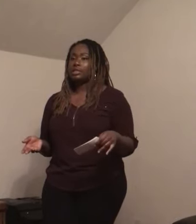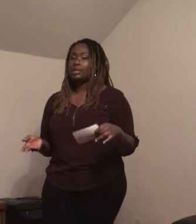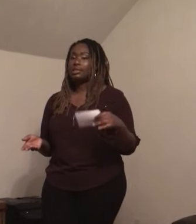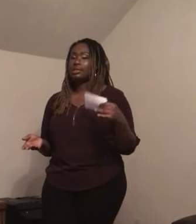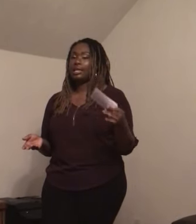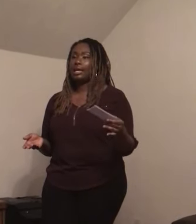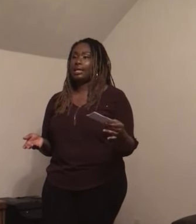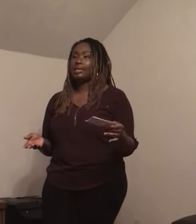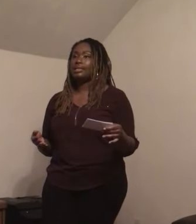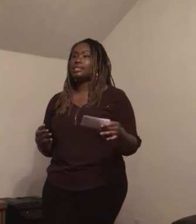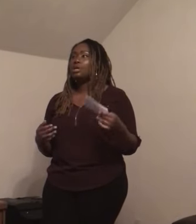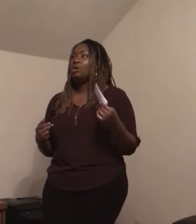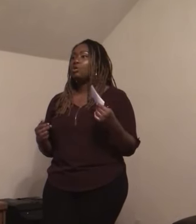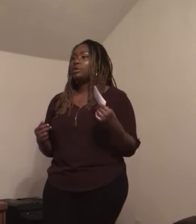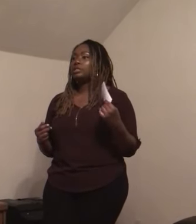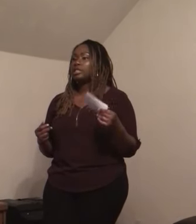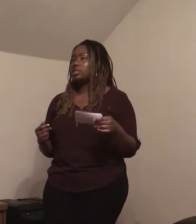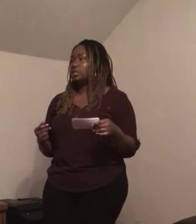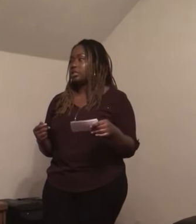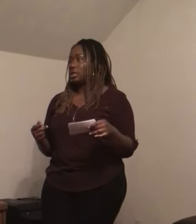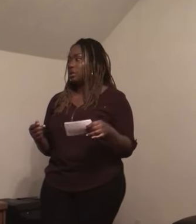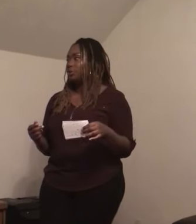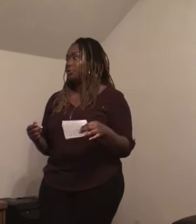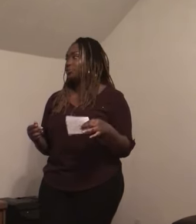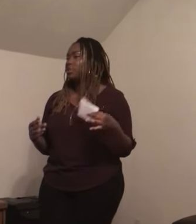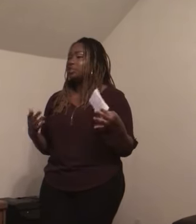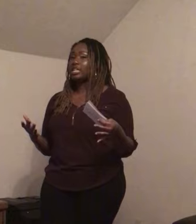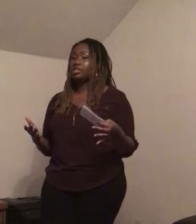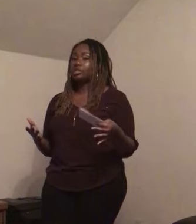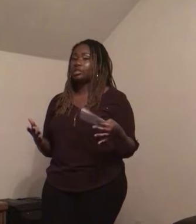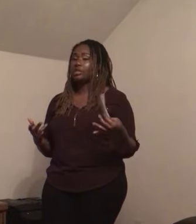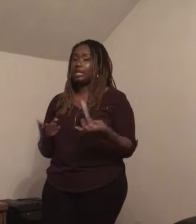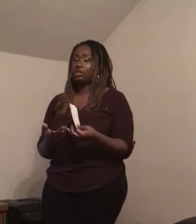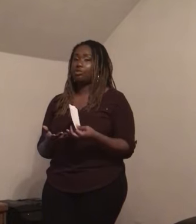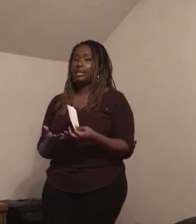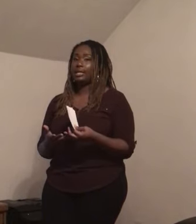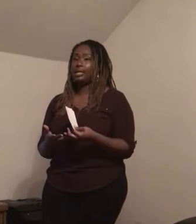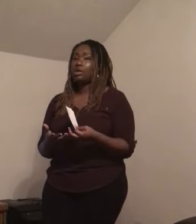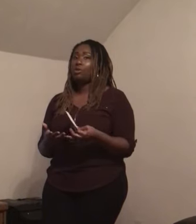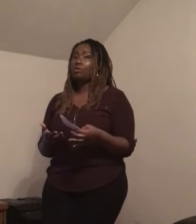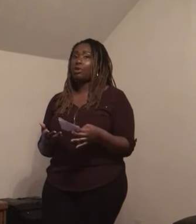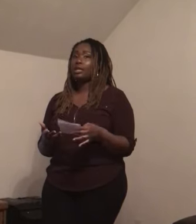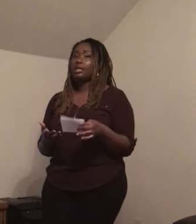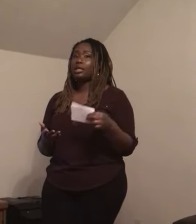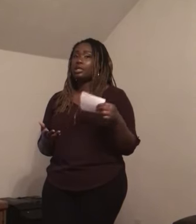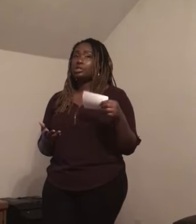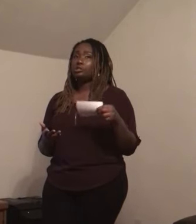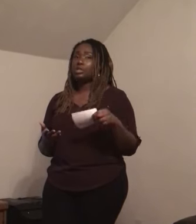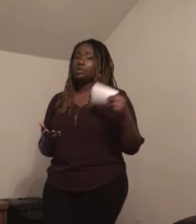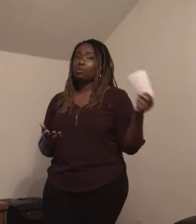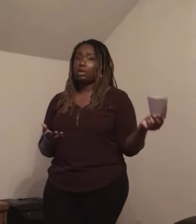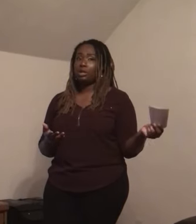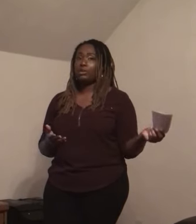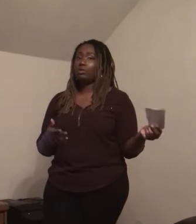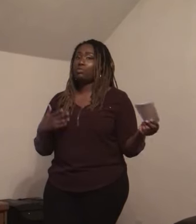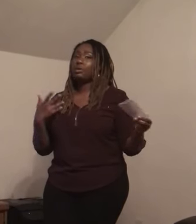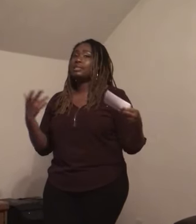signs or teaches gestures incorrectly or uses the word with the wrong